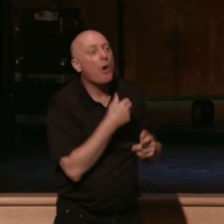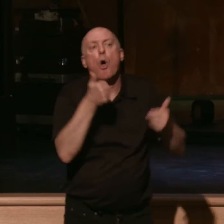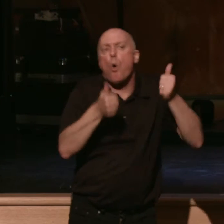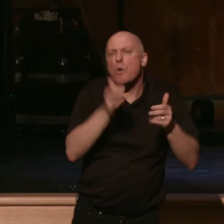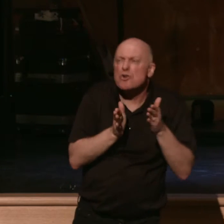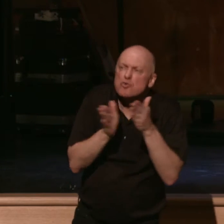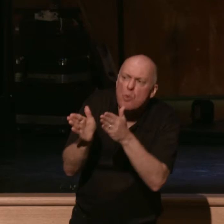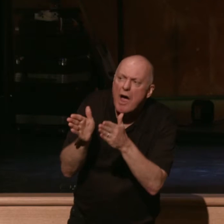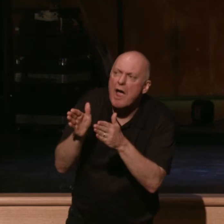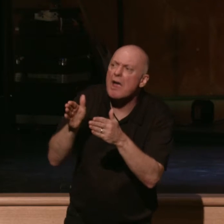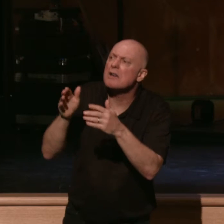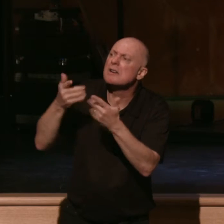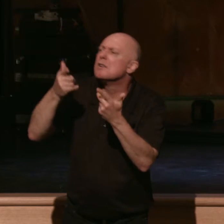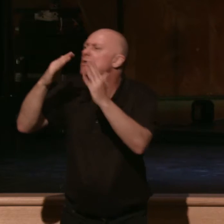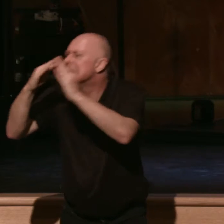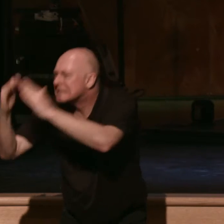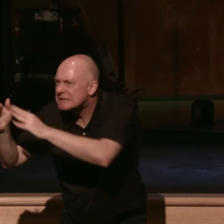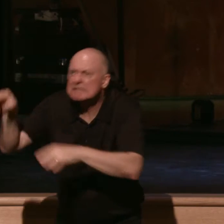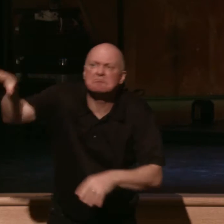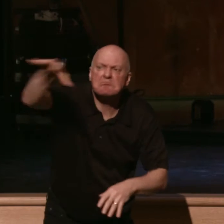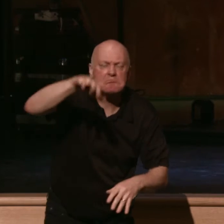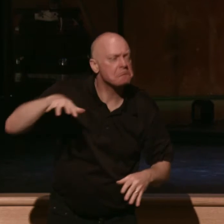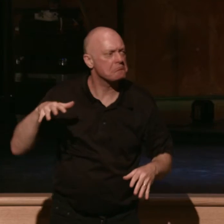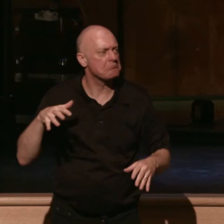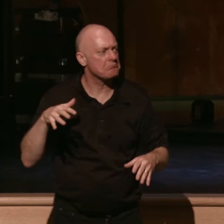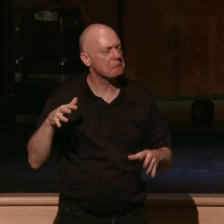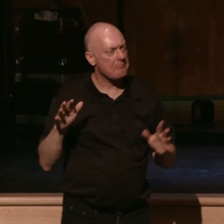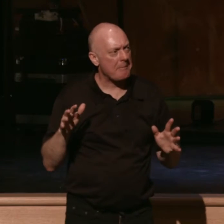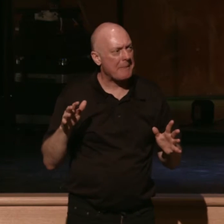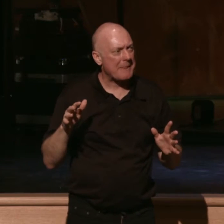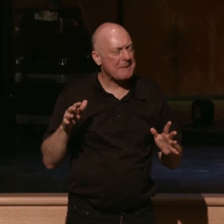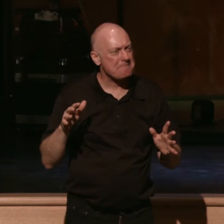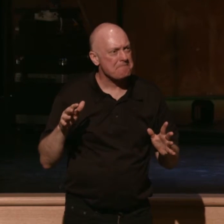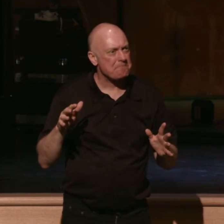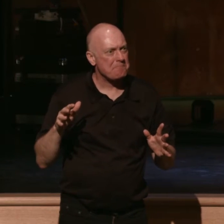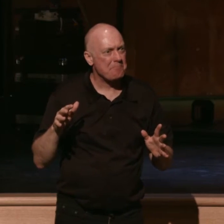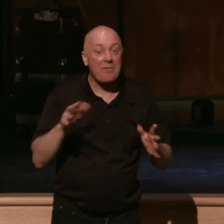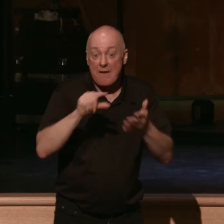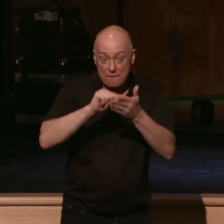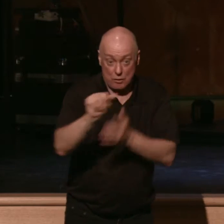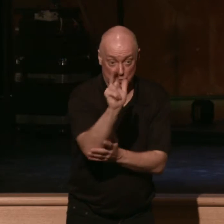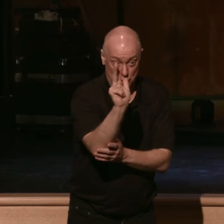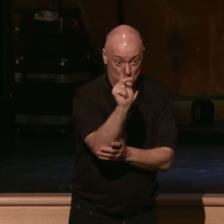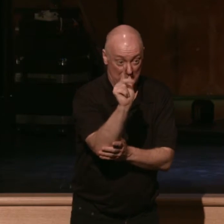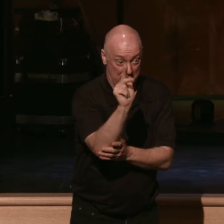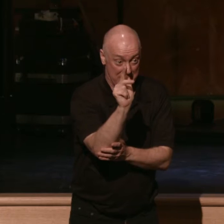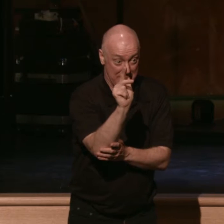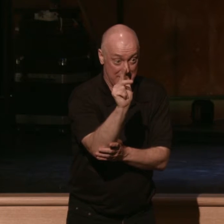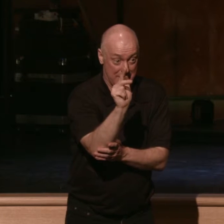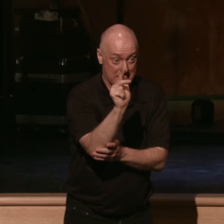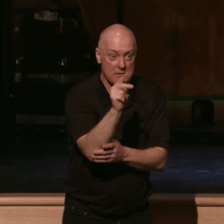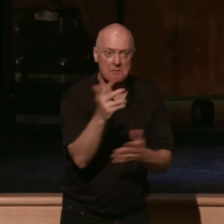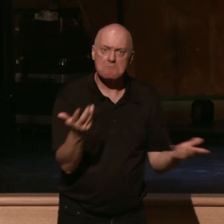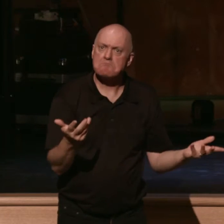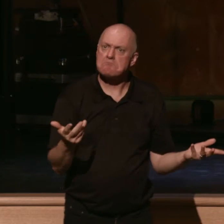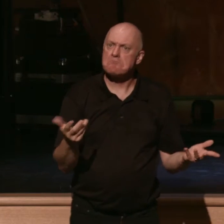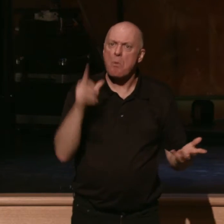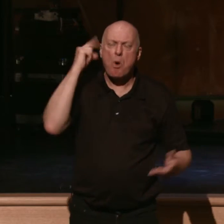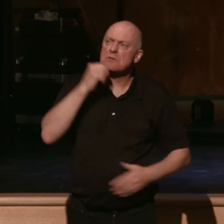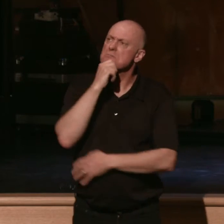the cities into which we have come, or which we shall come. Verse 23, the thing seemed good to me and I took 12 men